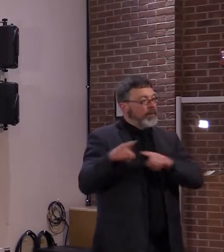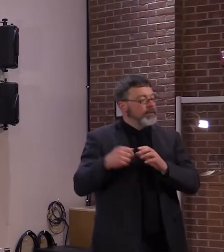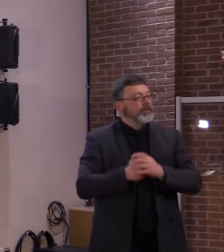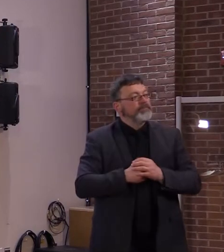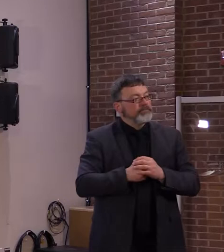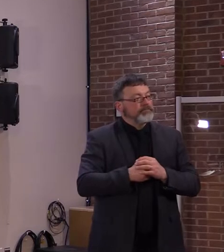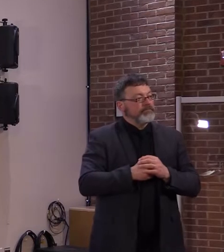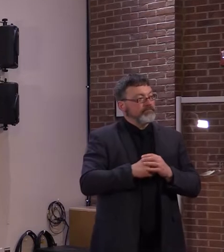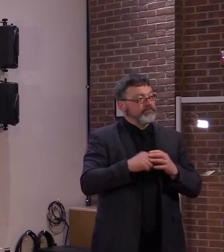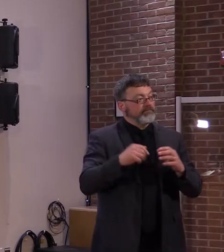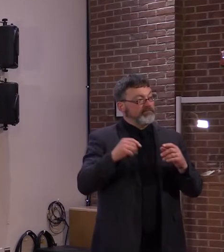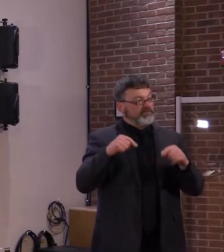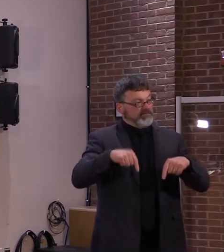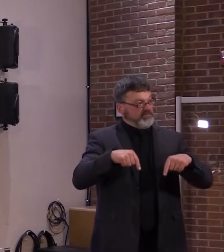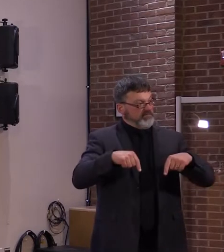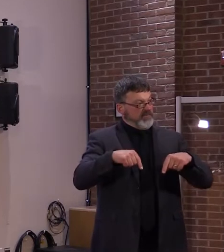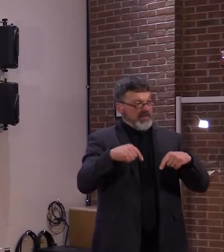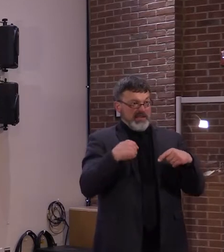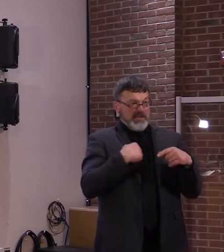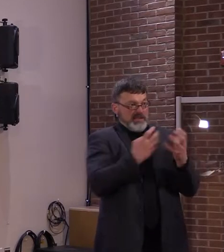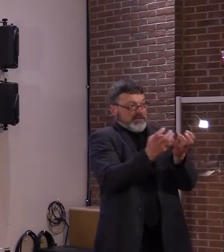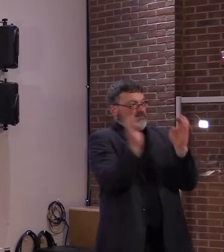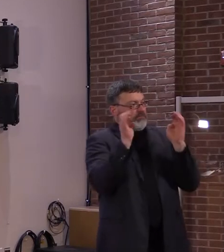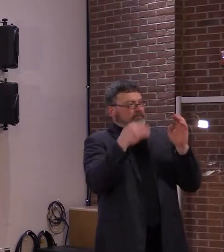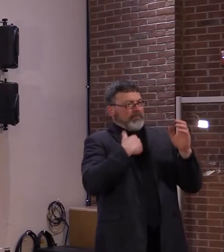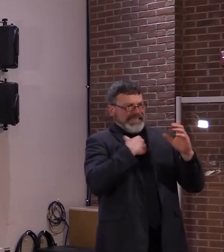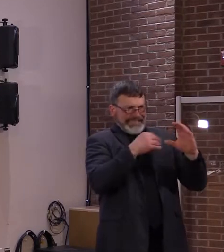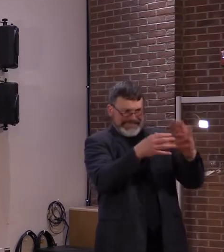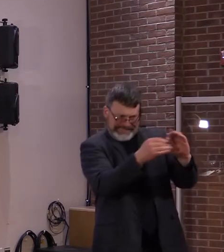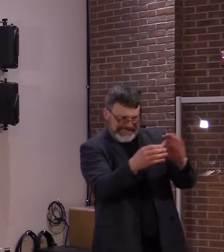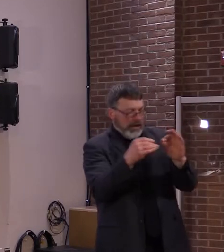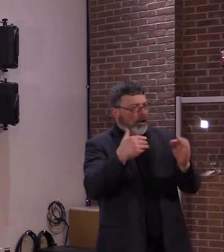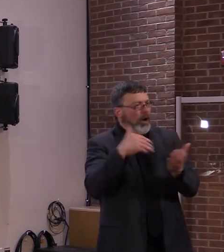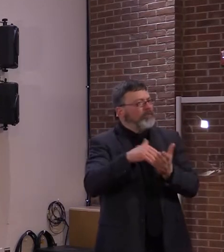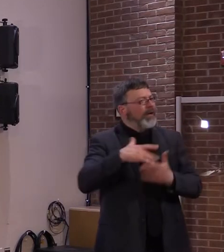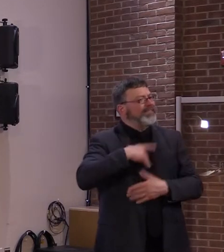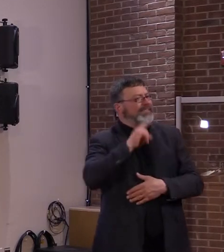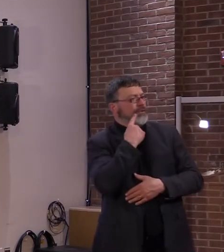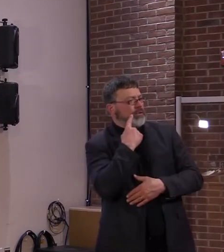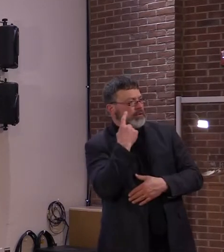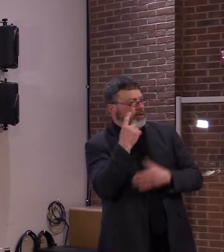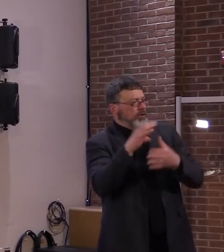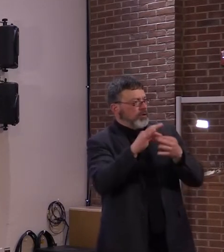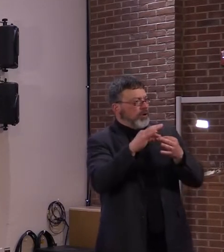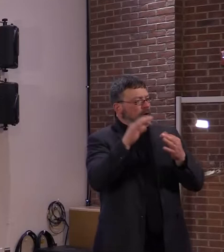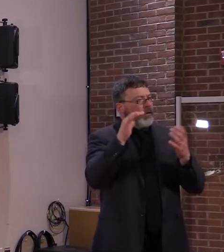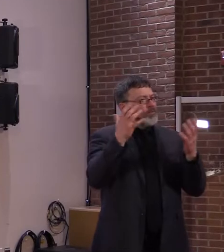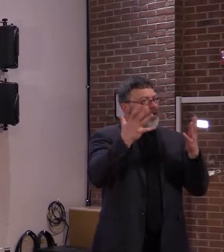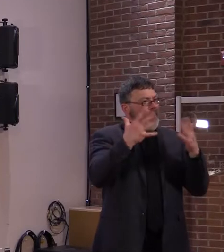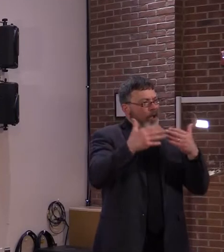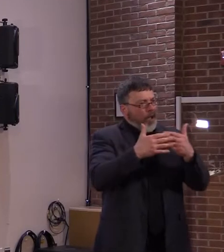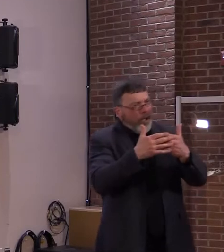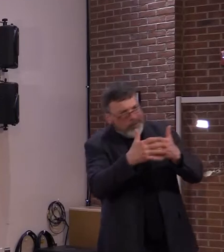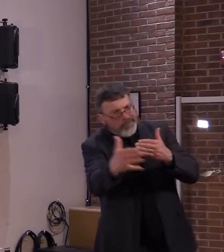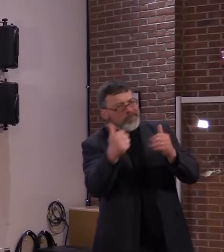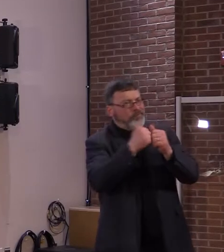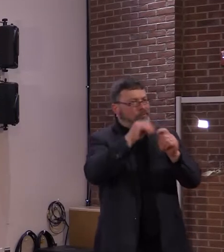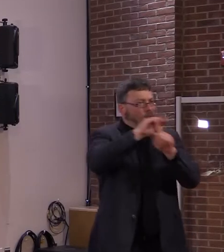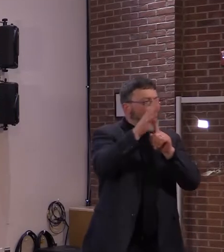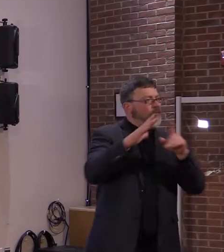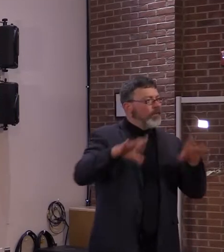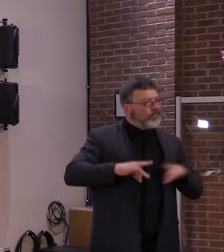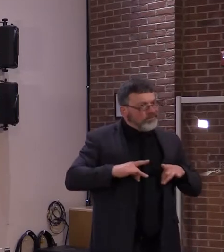hospitalizations and long COVID, which can affect even younger people. So never underestimate